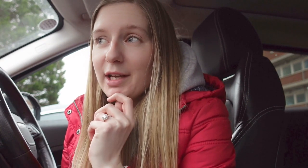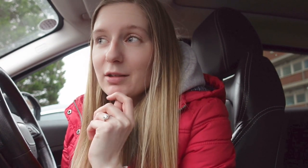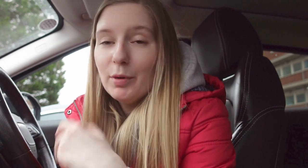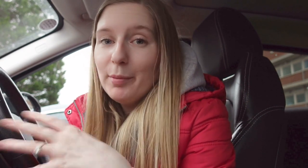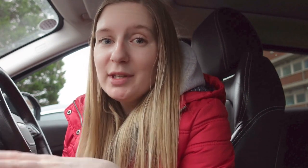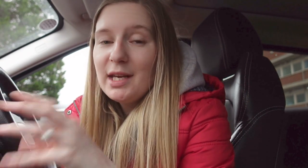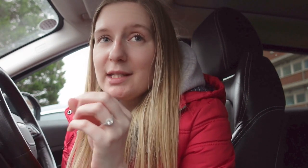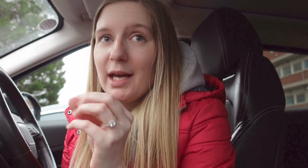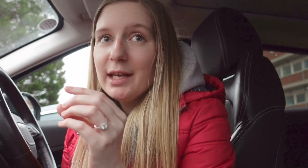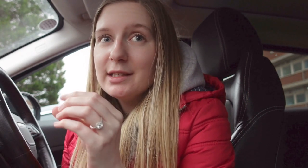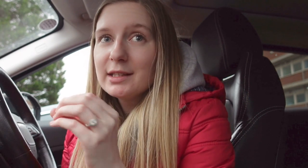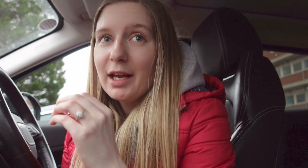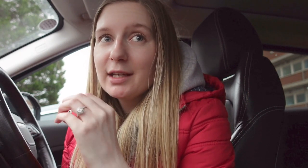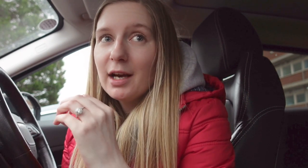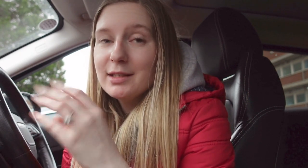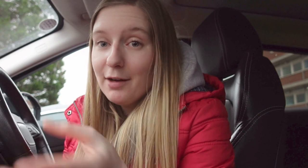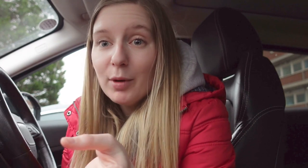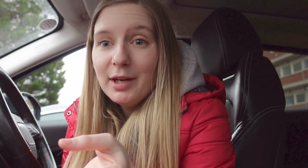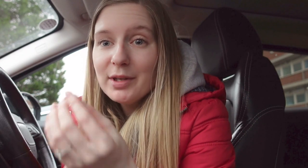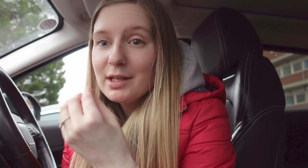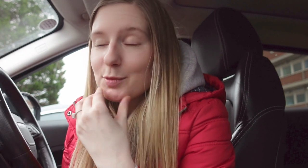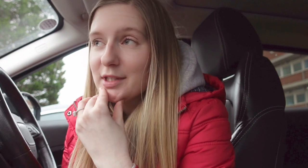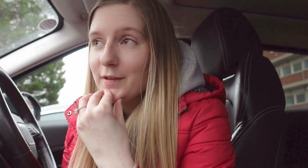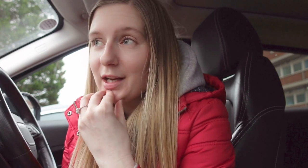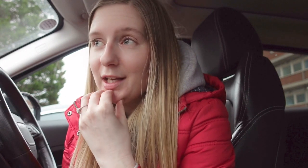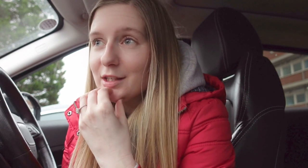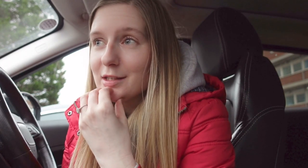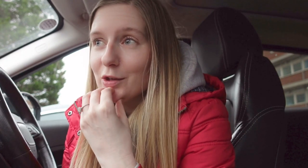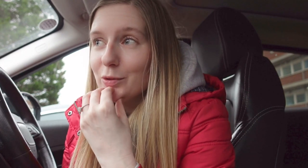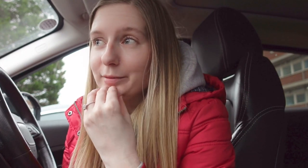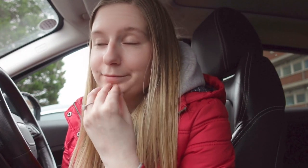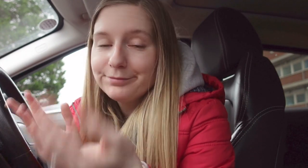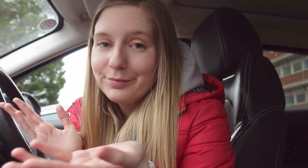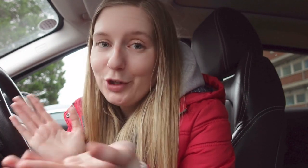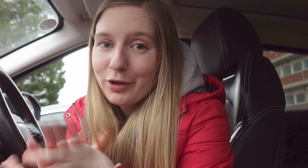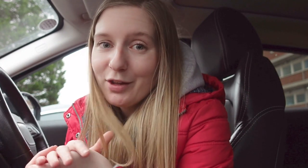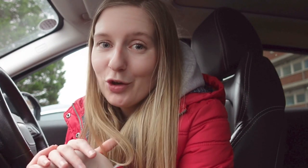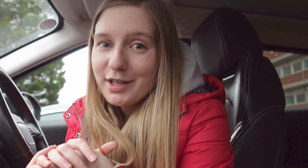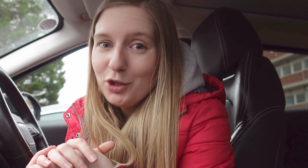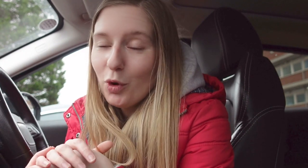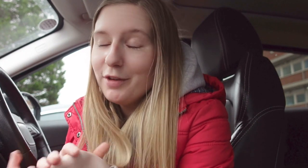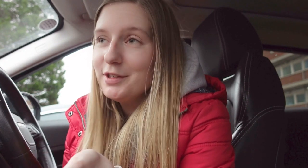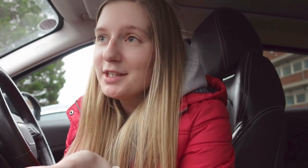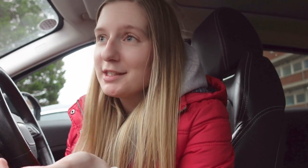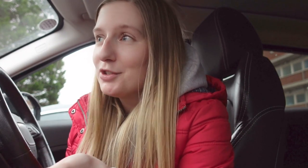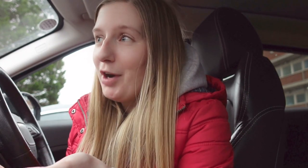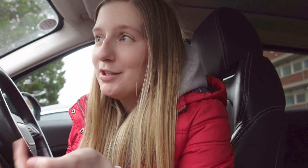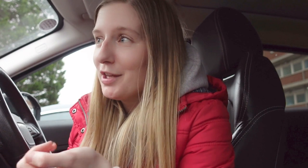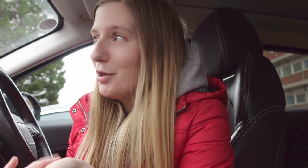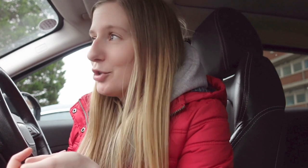women in business and like deaf women in business specifically and so you create the content you want if it doesn't exist right so that's what I'm